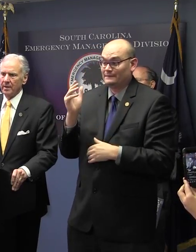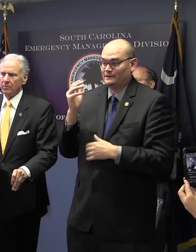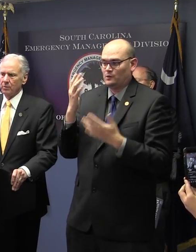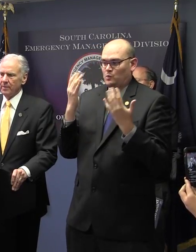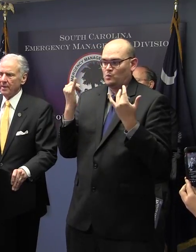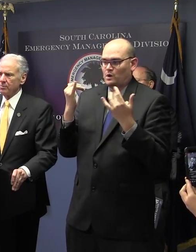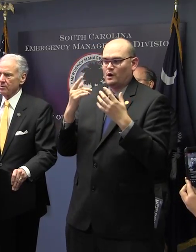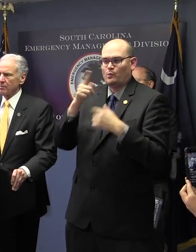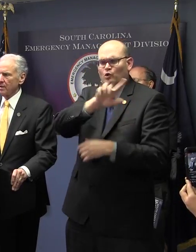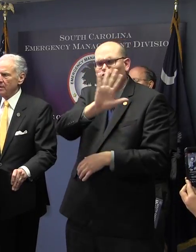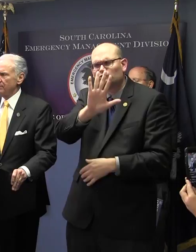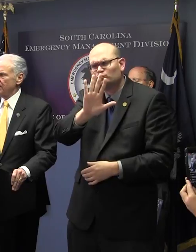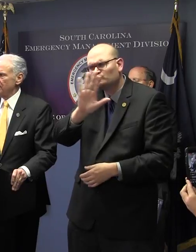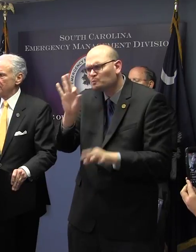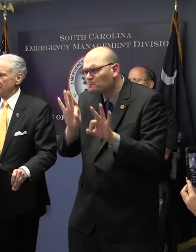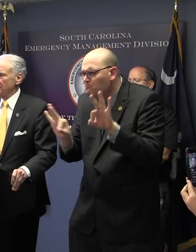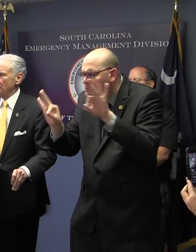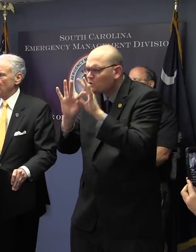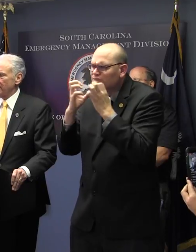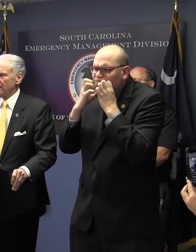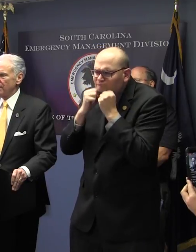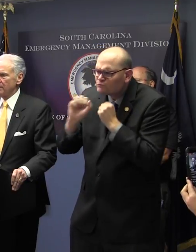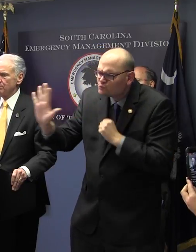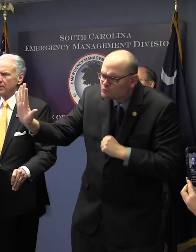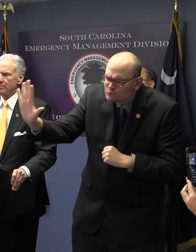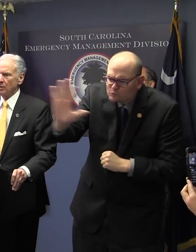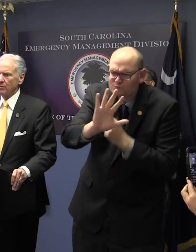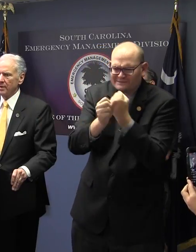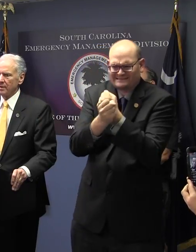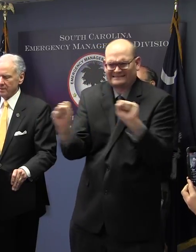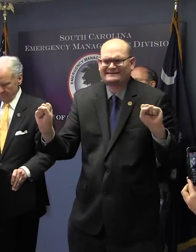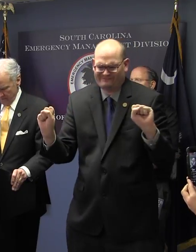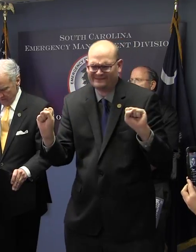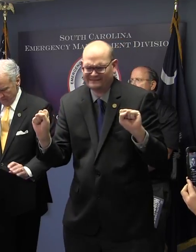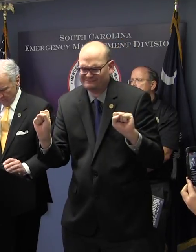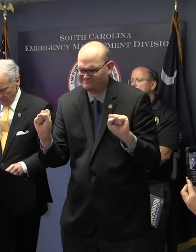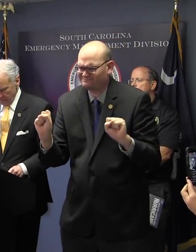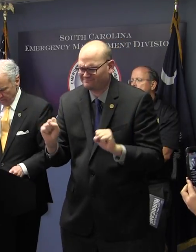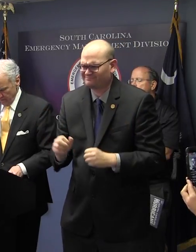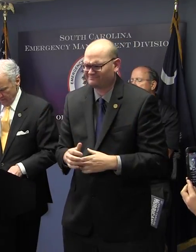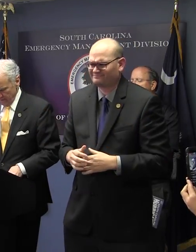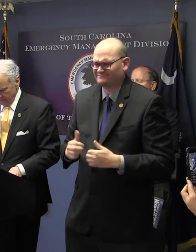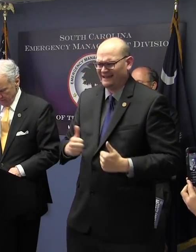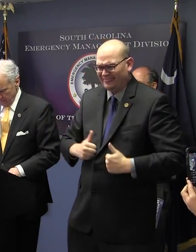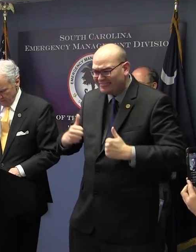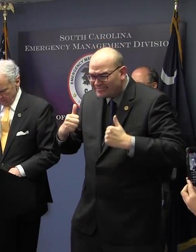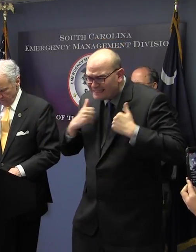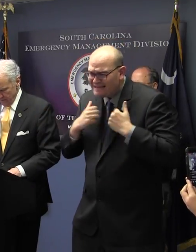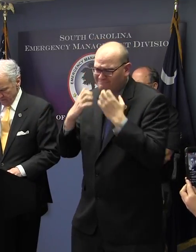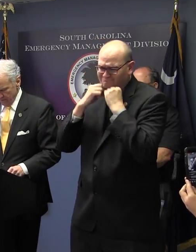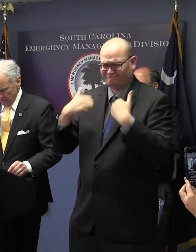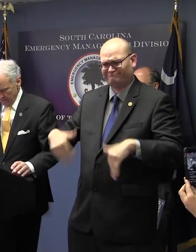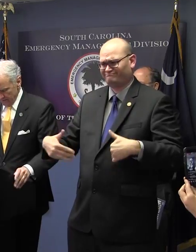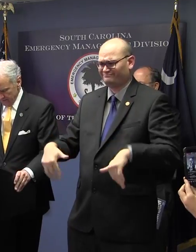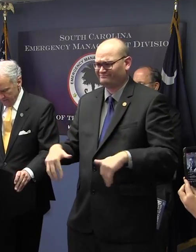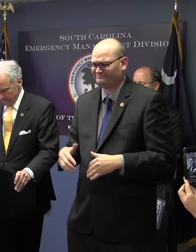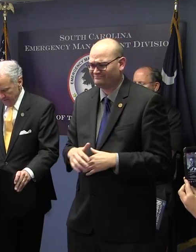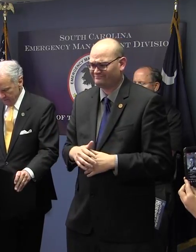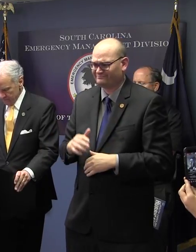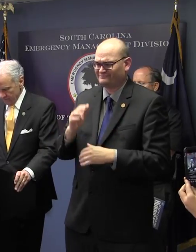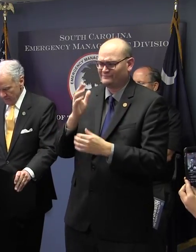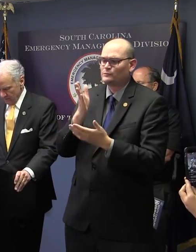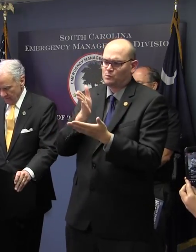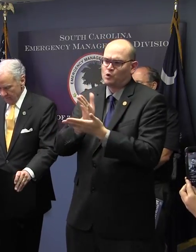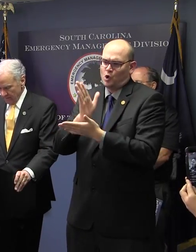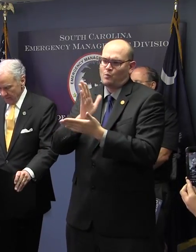and we'll be able to recover quickly, much more quickly, if and when the hurricane strikes. Now I say